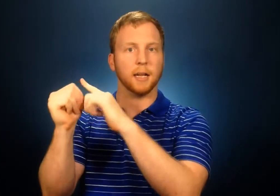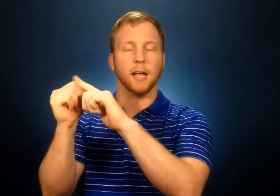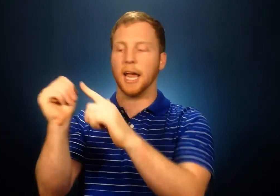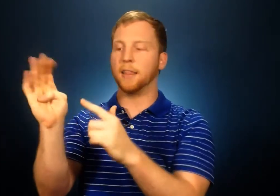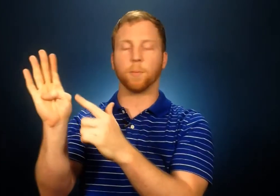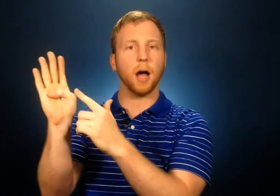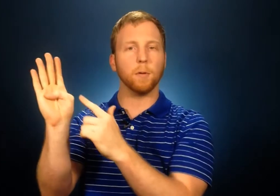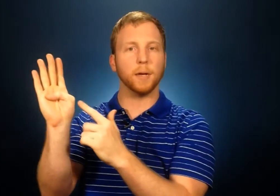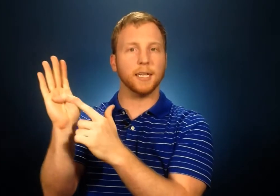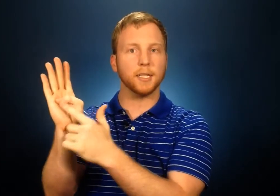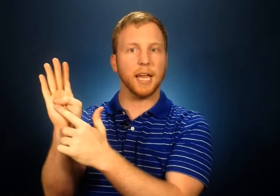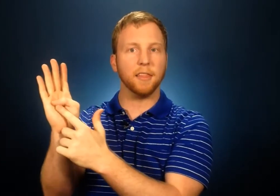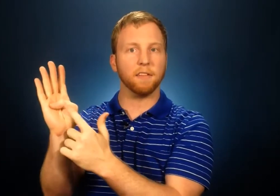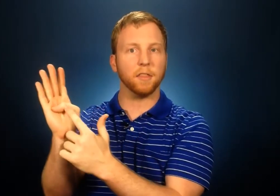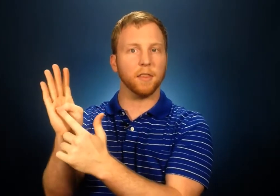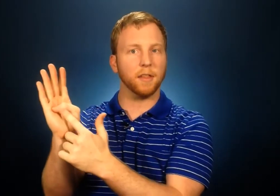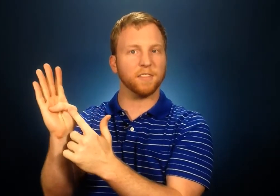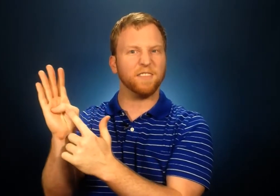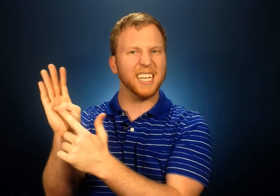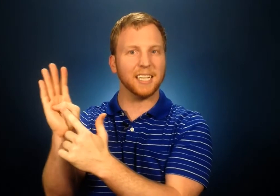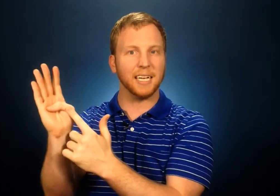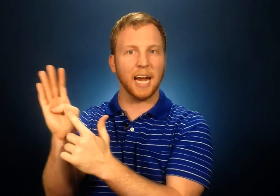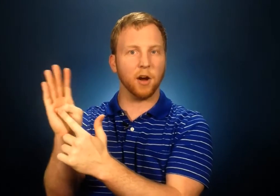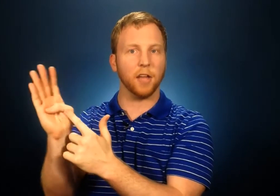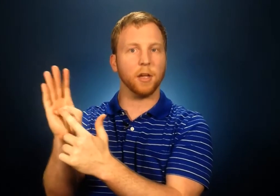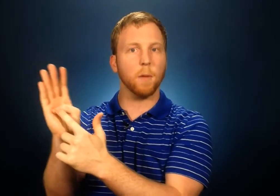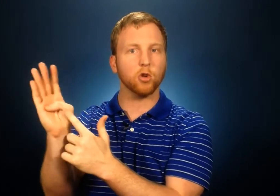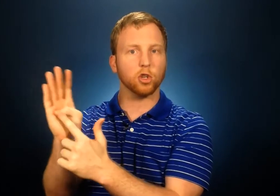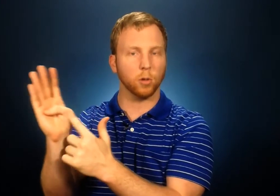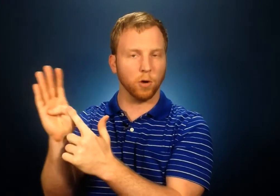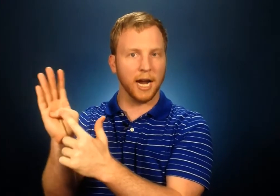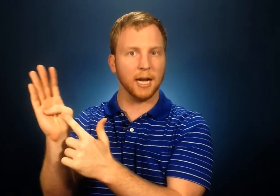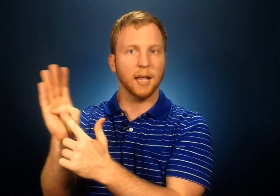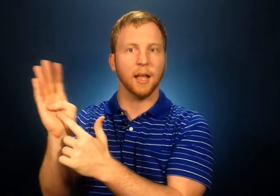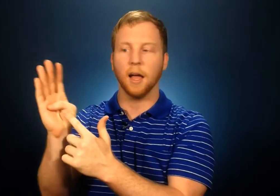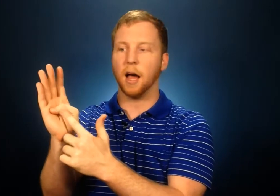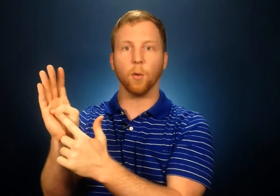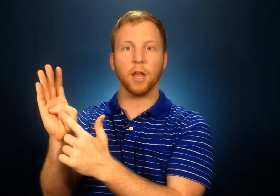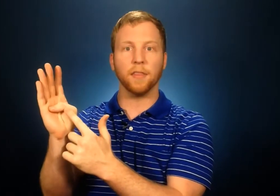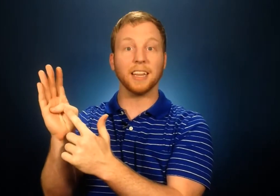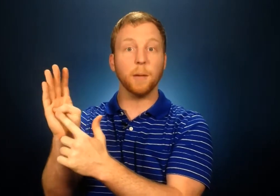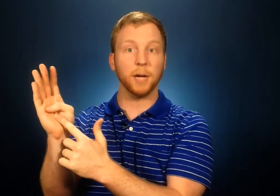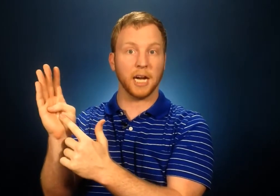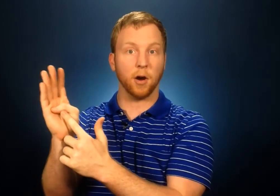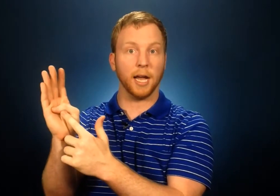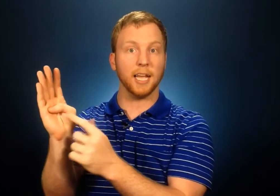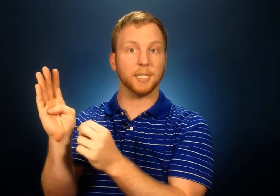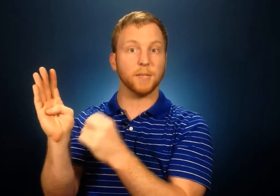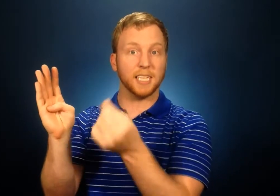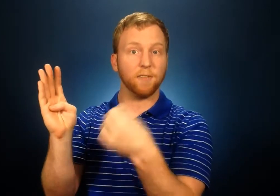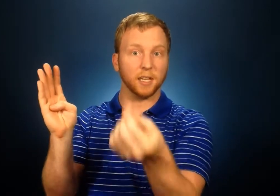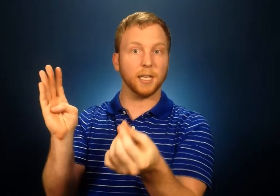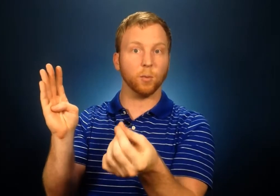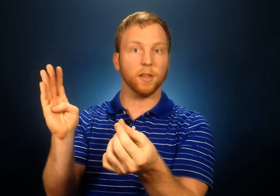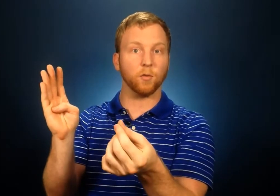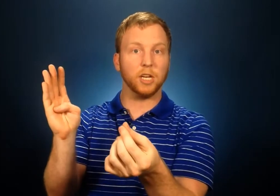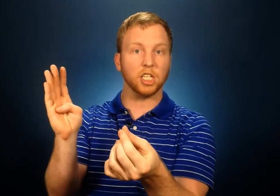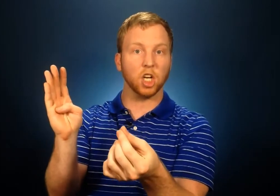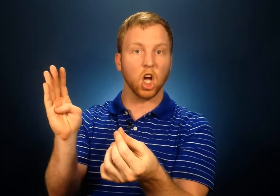and the problem is in this feeling area the emotional brain in the limbic area and specifically with a region called